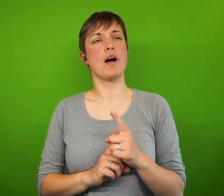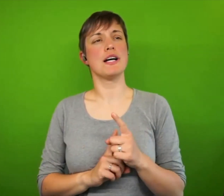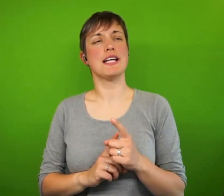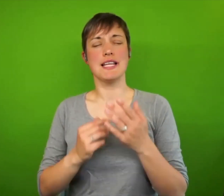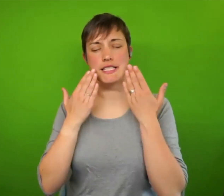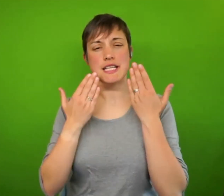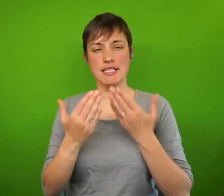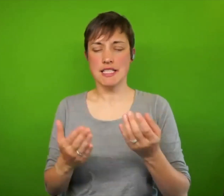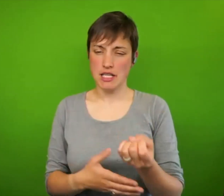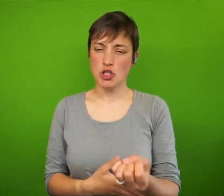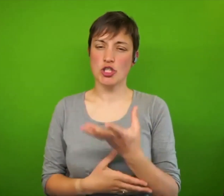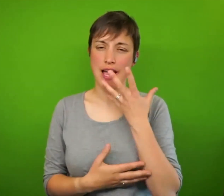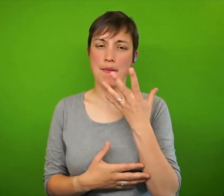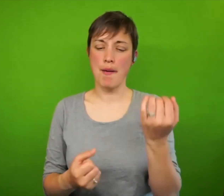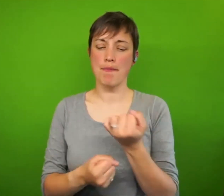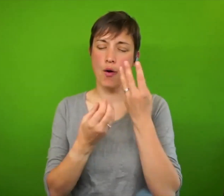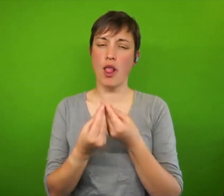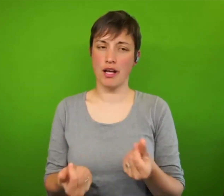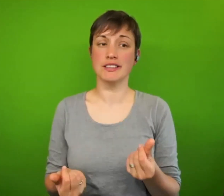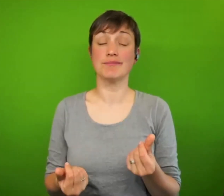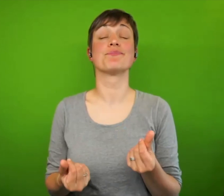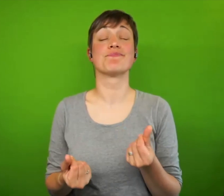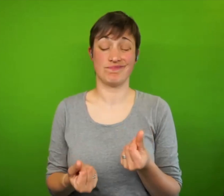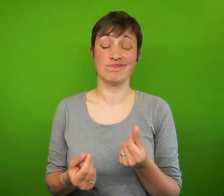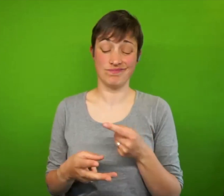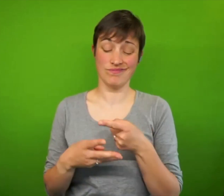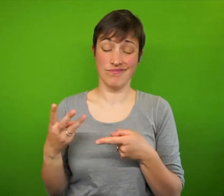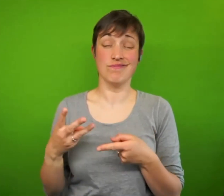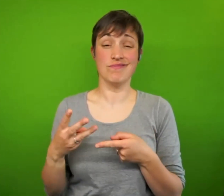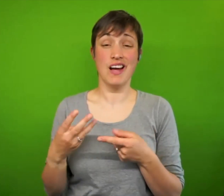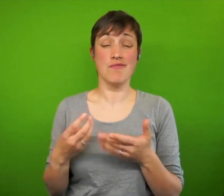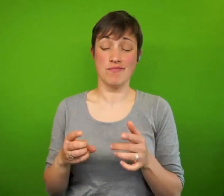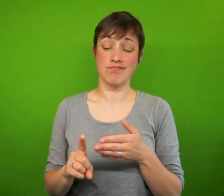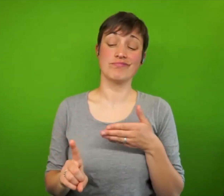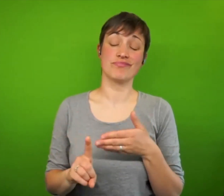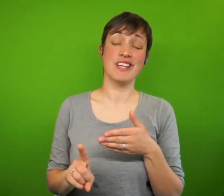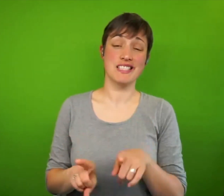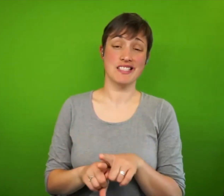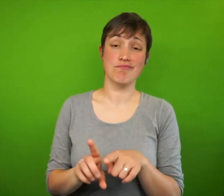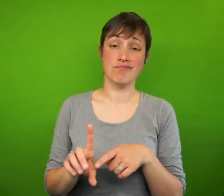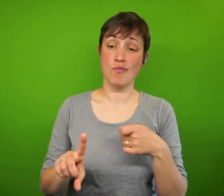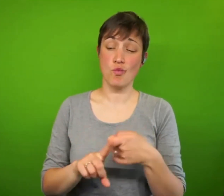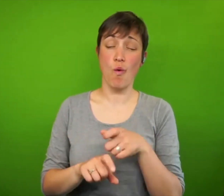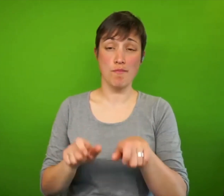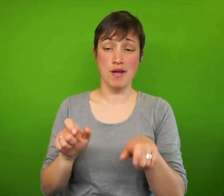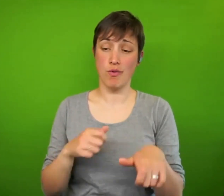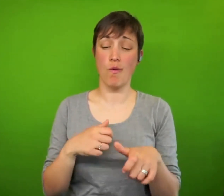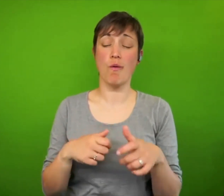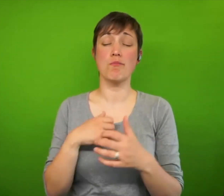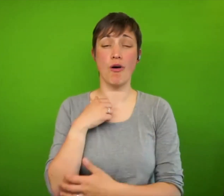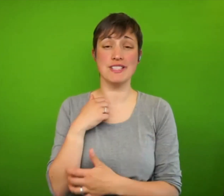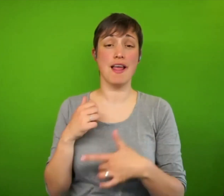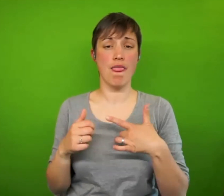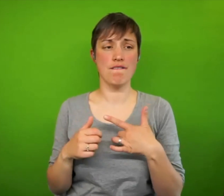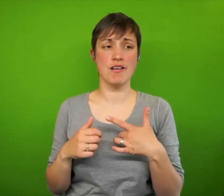we've heard from people, um, living in poverty here in York. Um, and I don't think it's for people living in poverty to feel